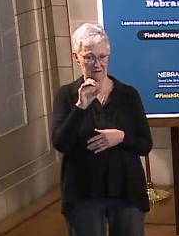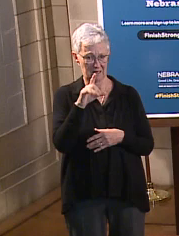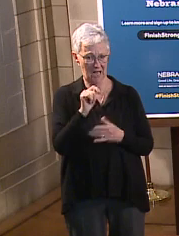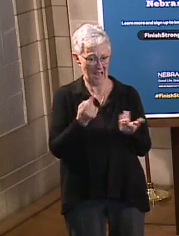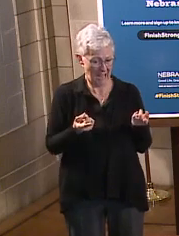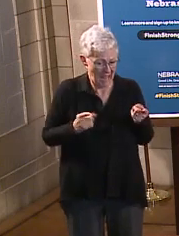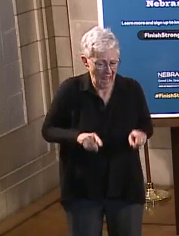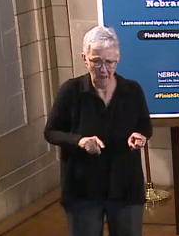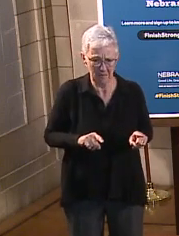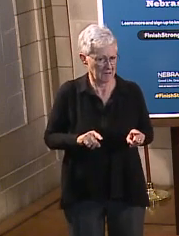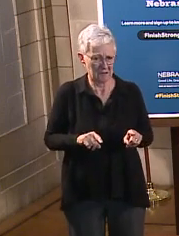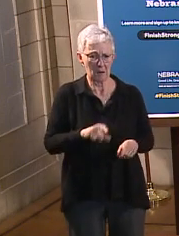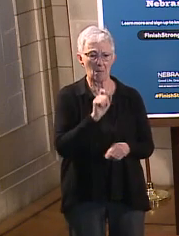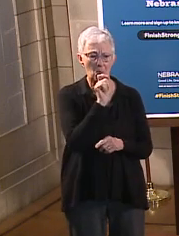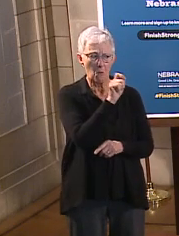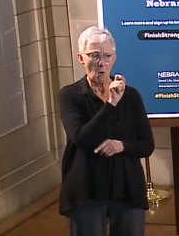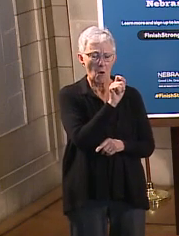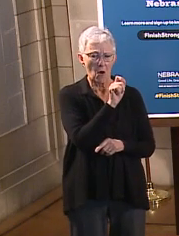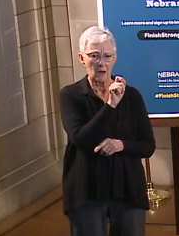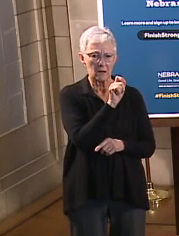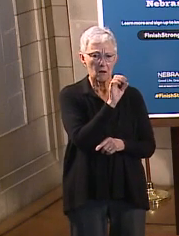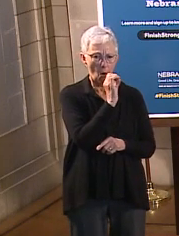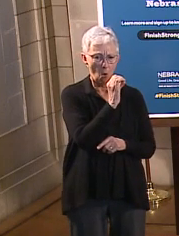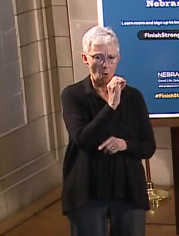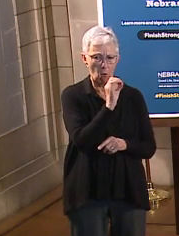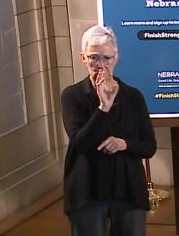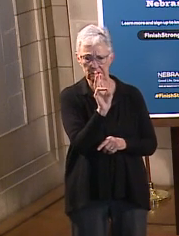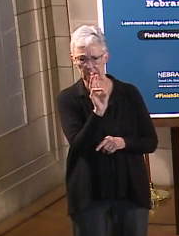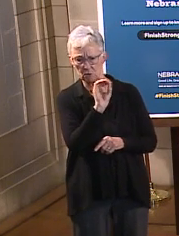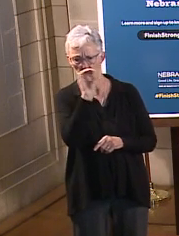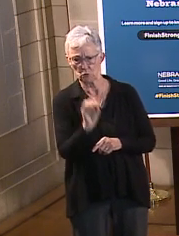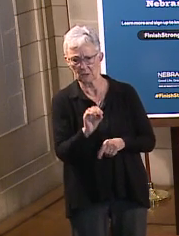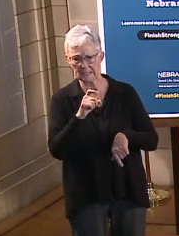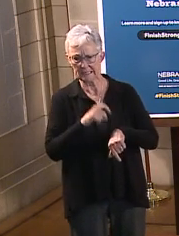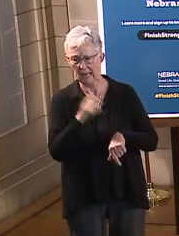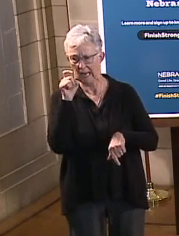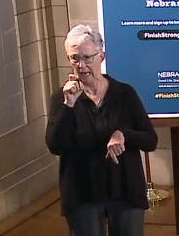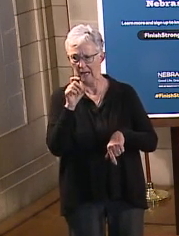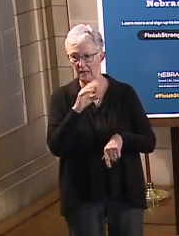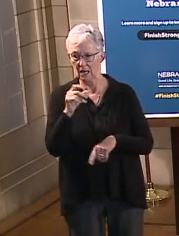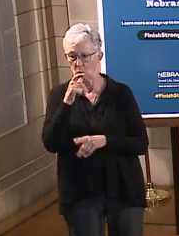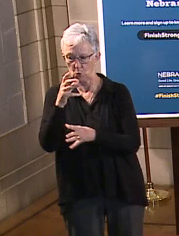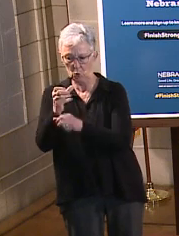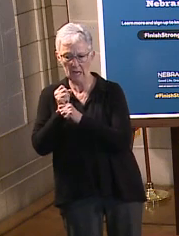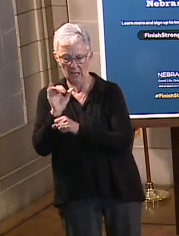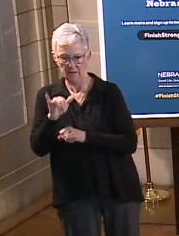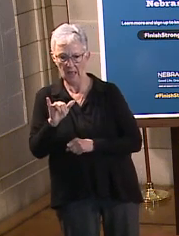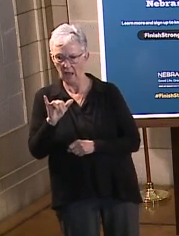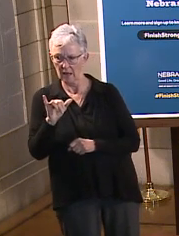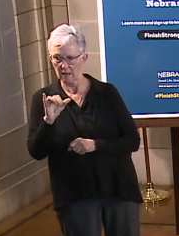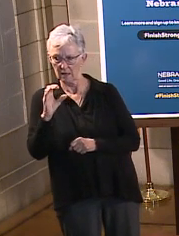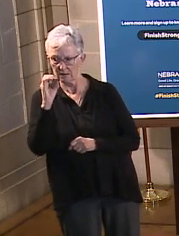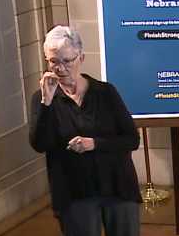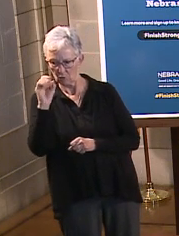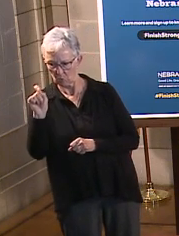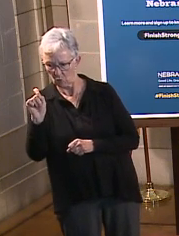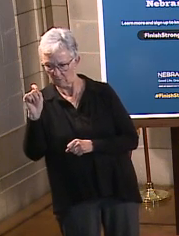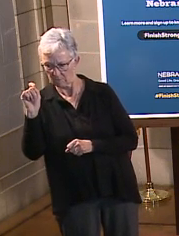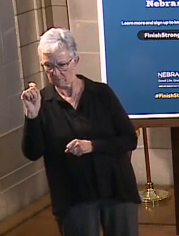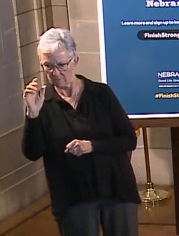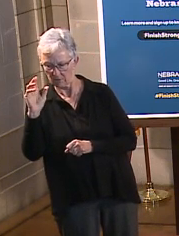happened 0.06% of the time in people who had received it, 0.05% of the time in people who had received the placebo.